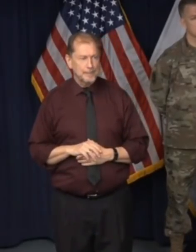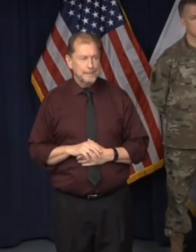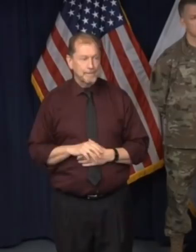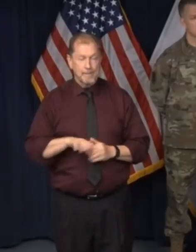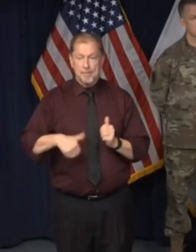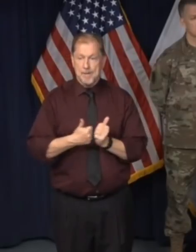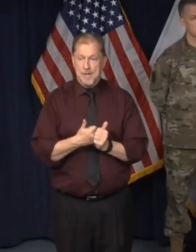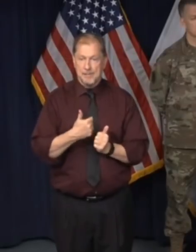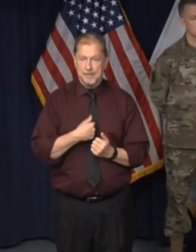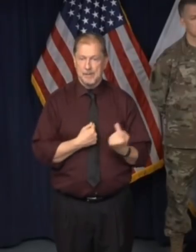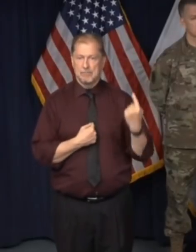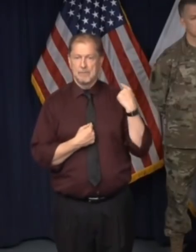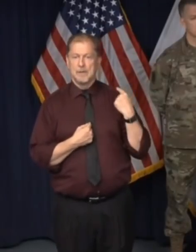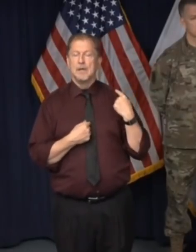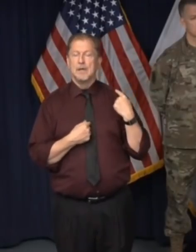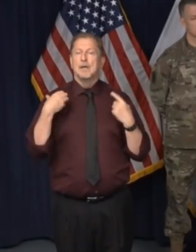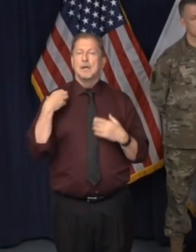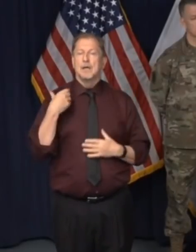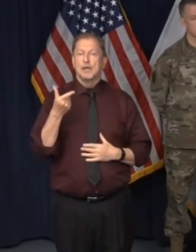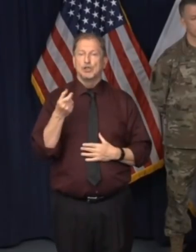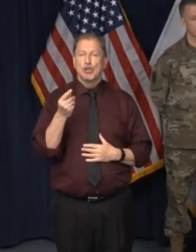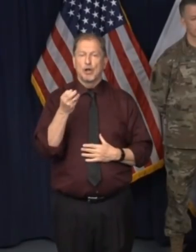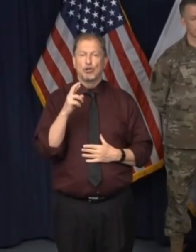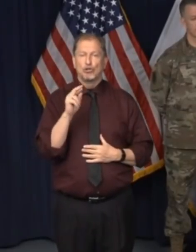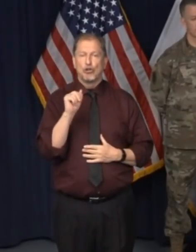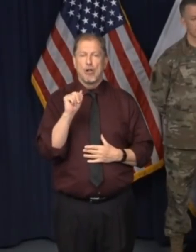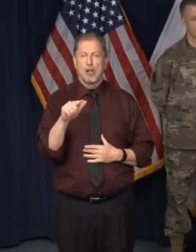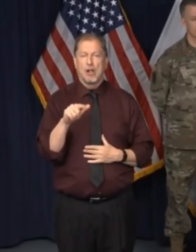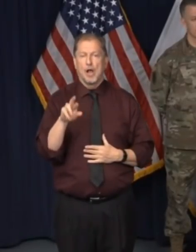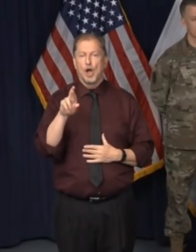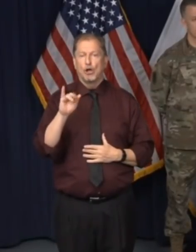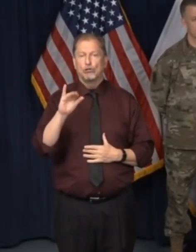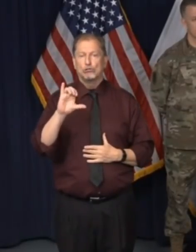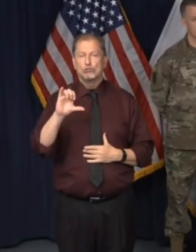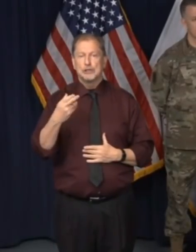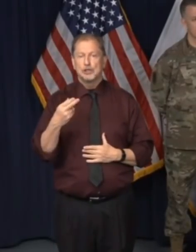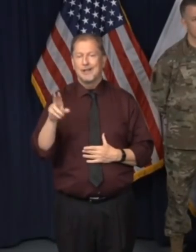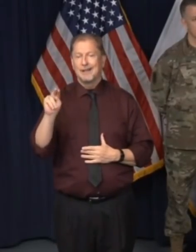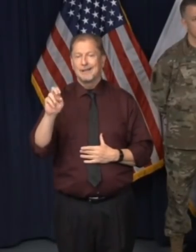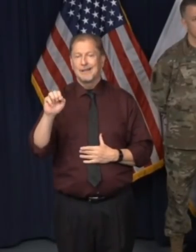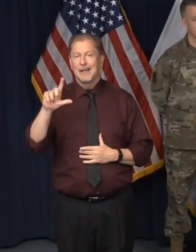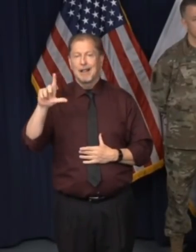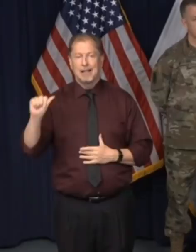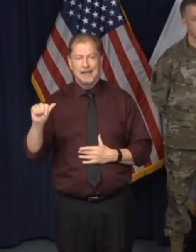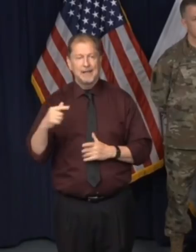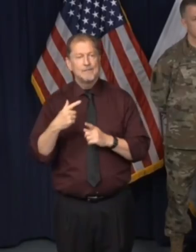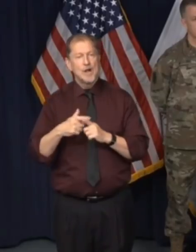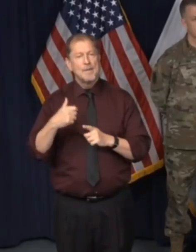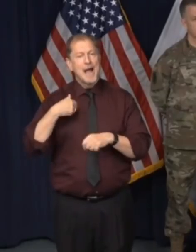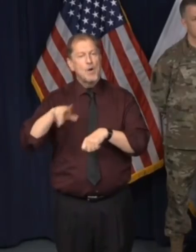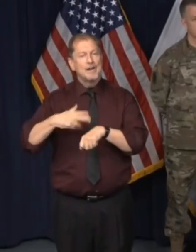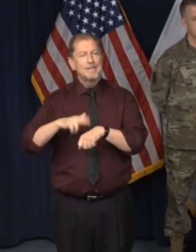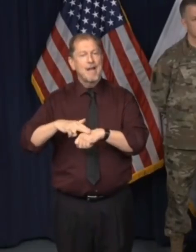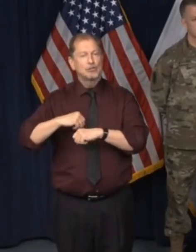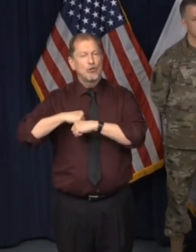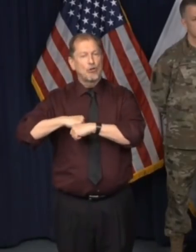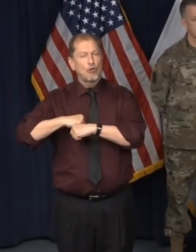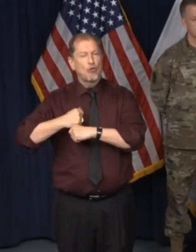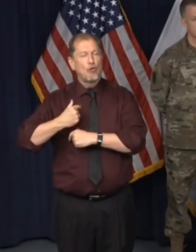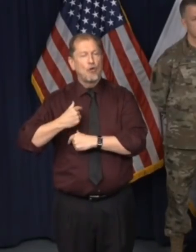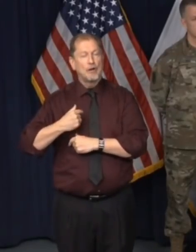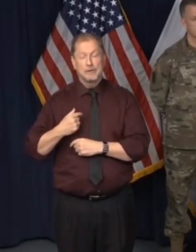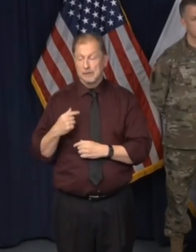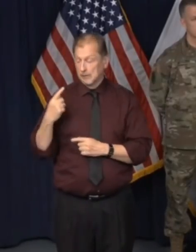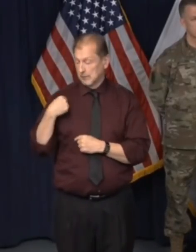me is, uh, General Rich Neely of our National Guard. You've seen him occasionally, uh, with me here. And